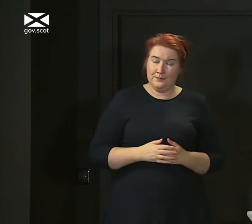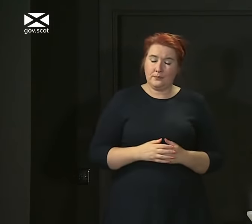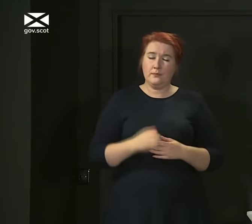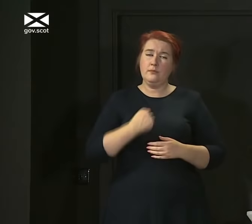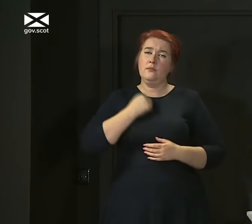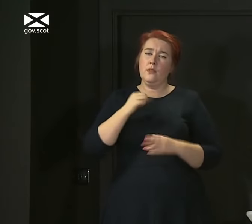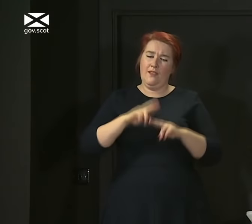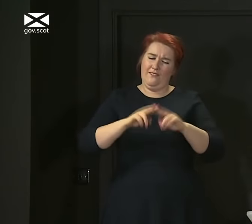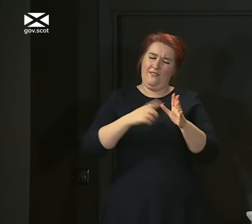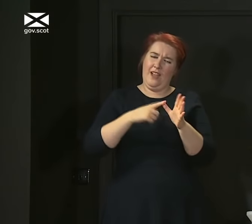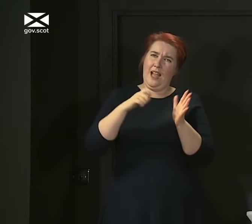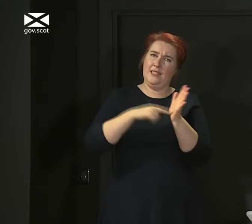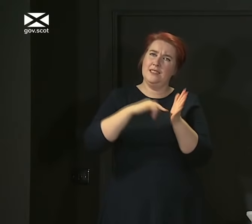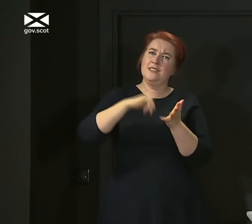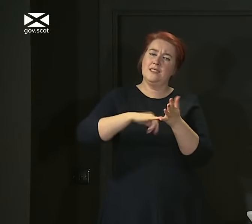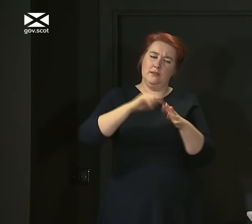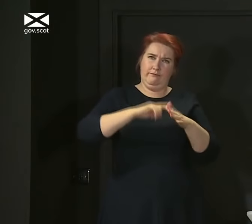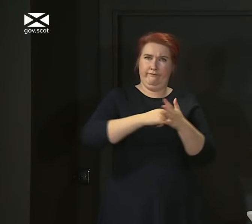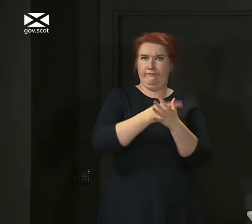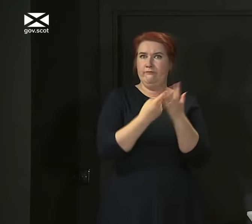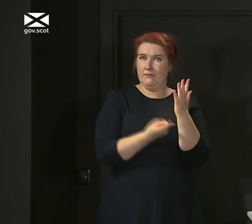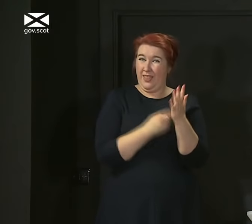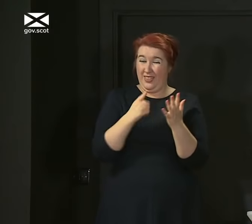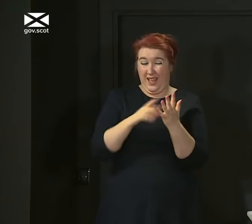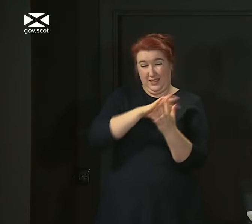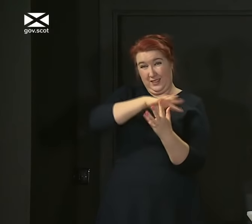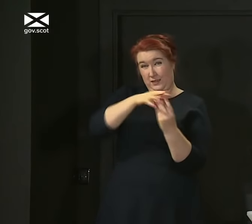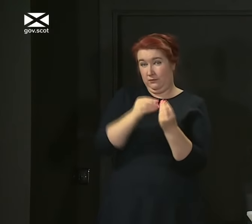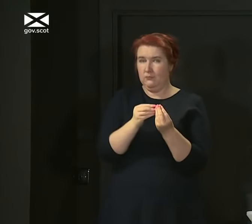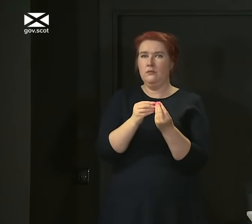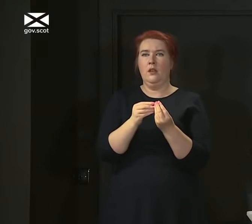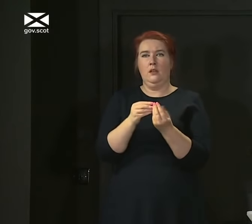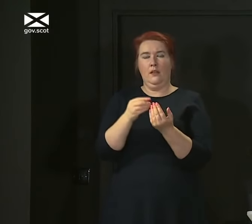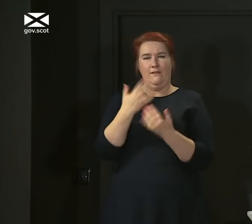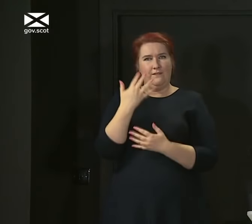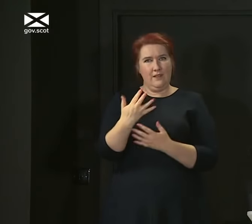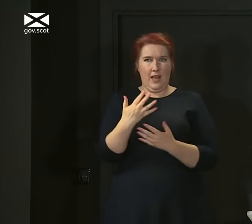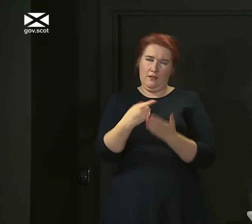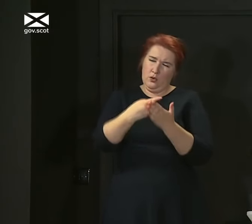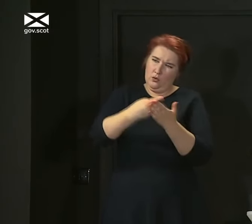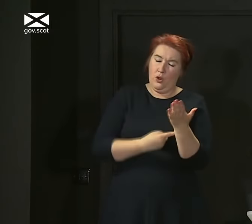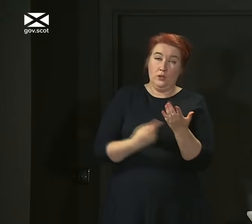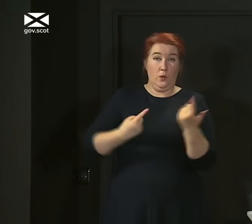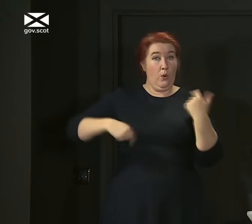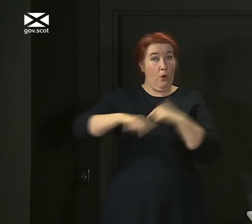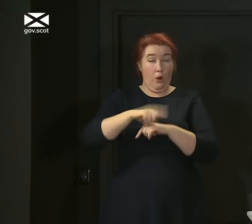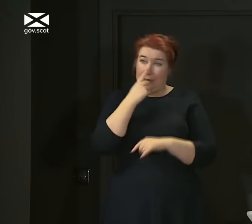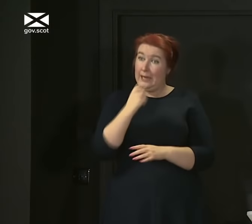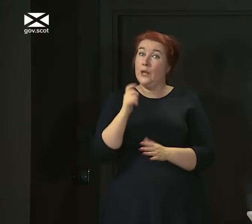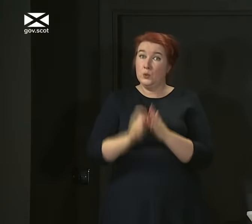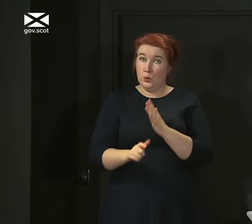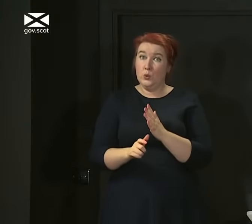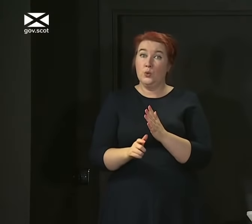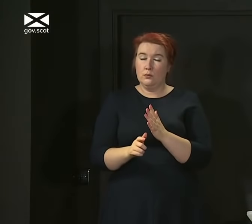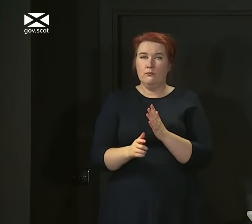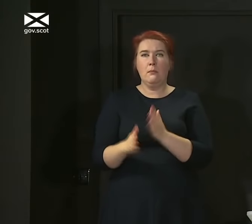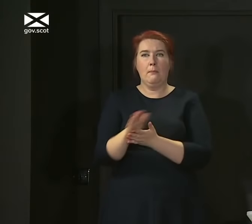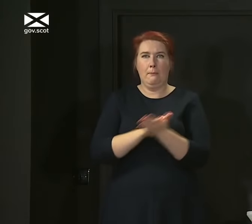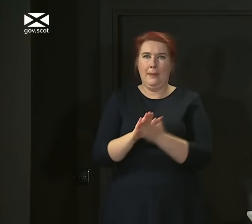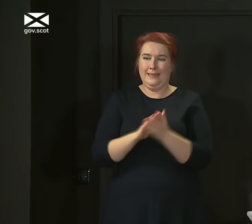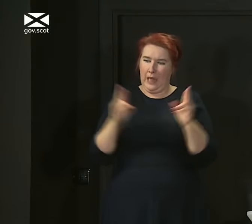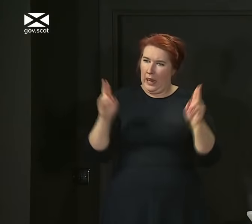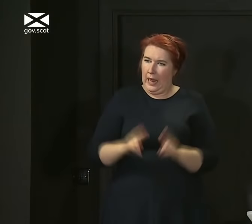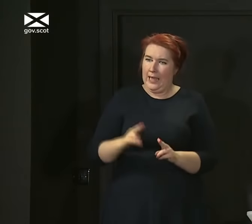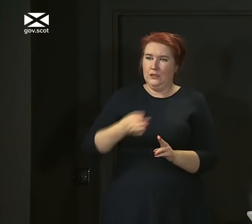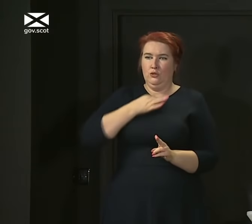our facts campaign summarises and encapsulates the five steps all of us can take to try to minimise the